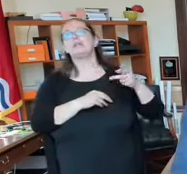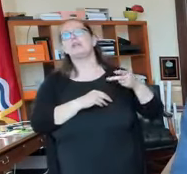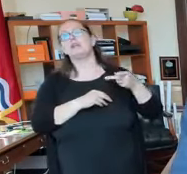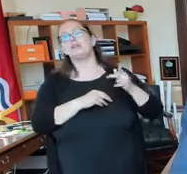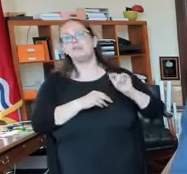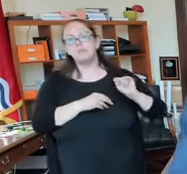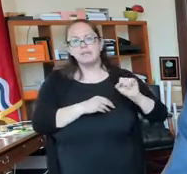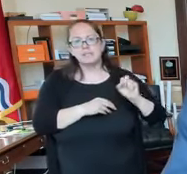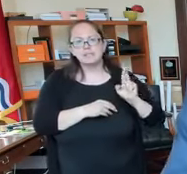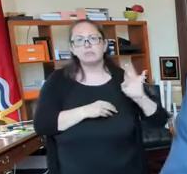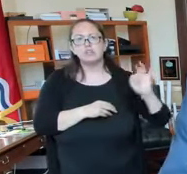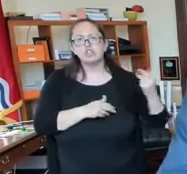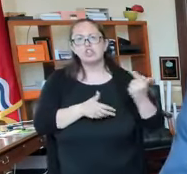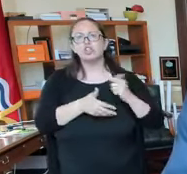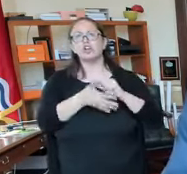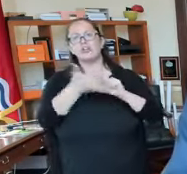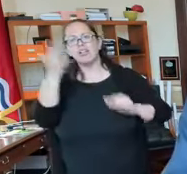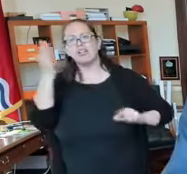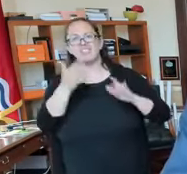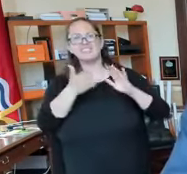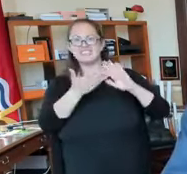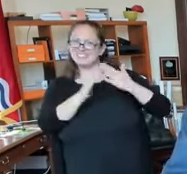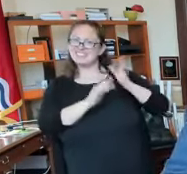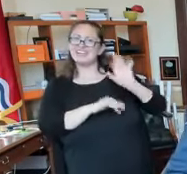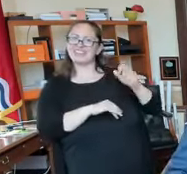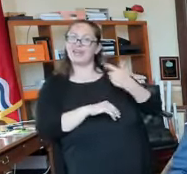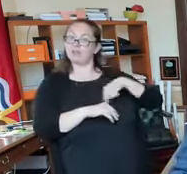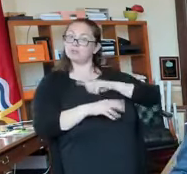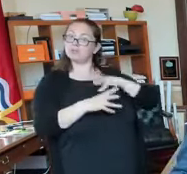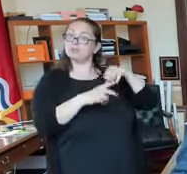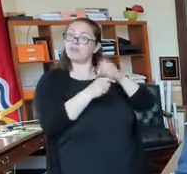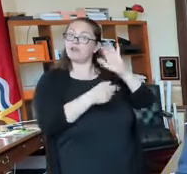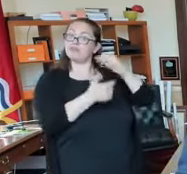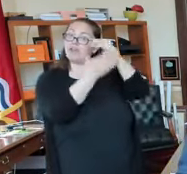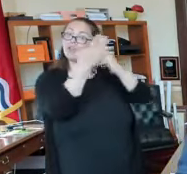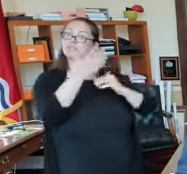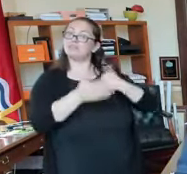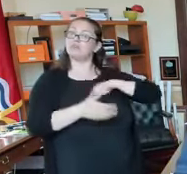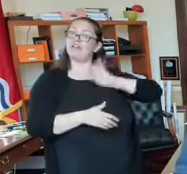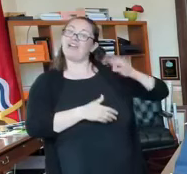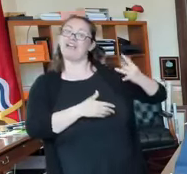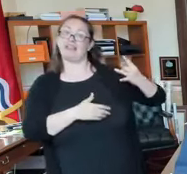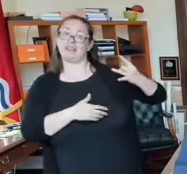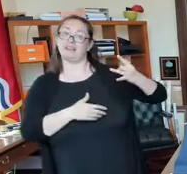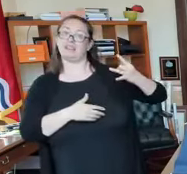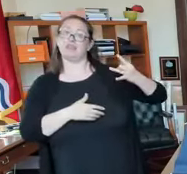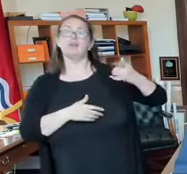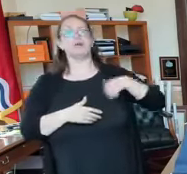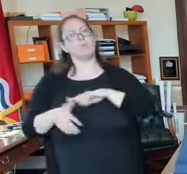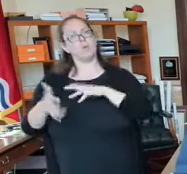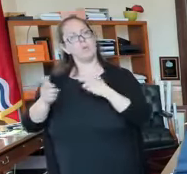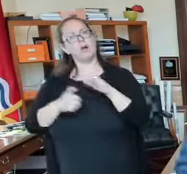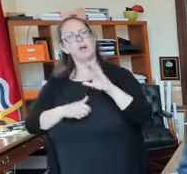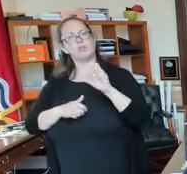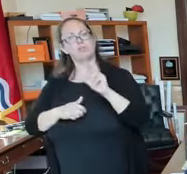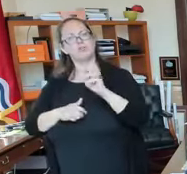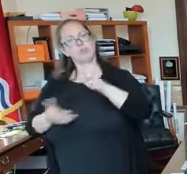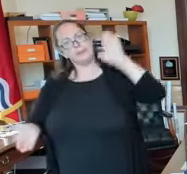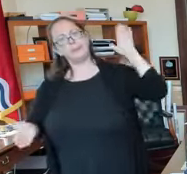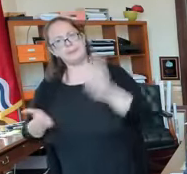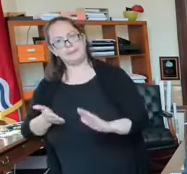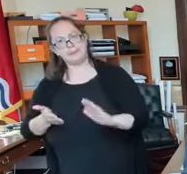our responsibility to try to get those crimes reduced. Violence,